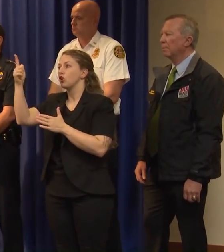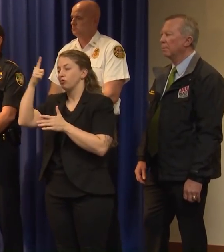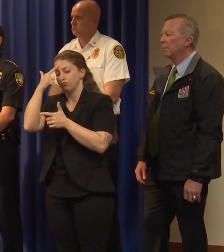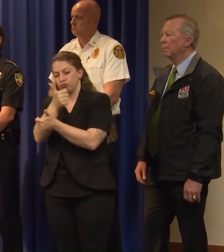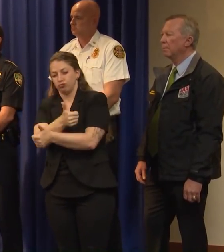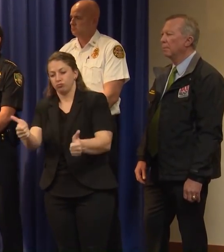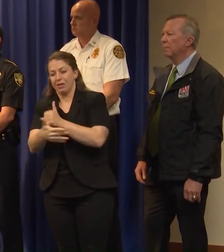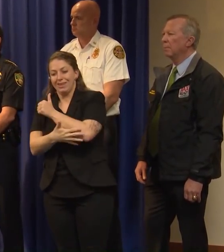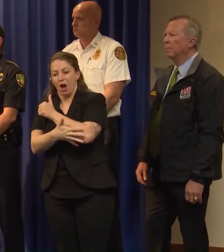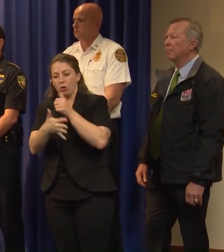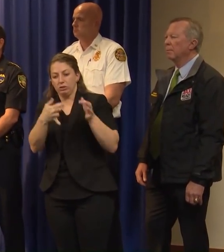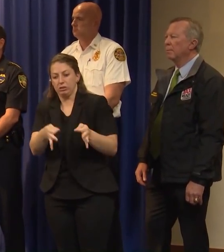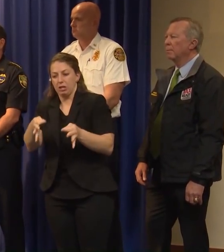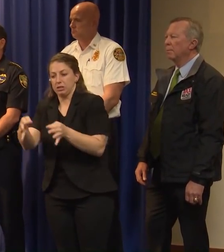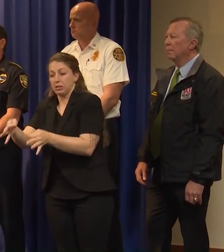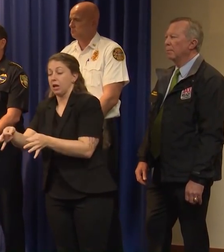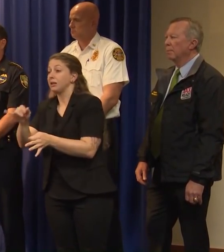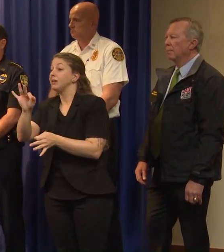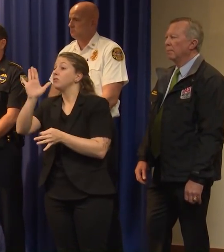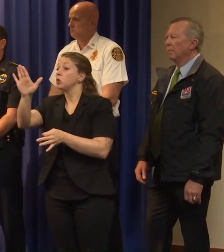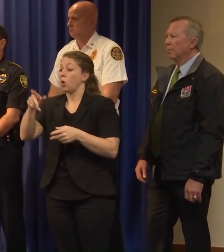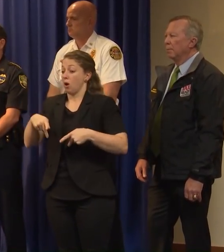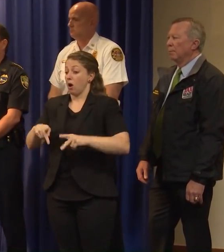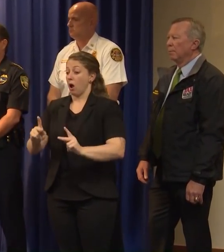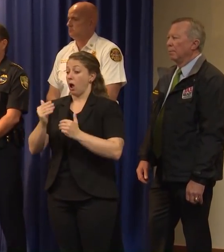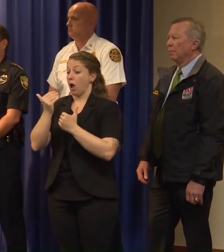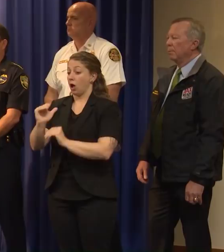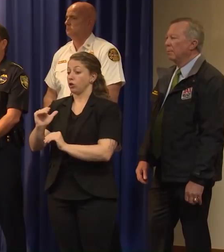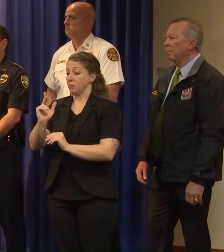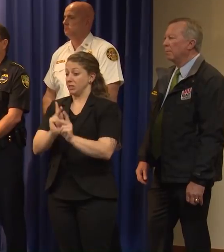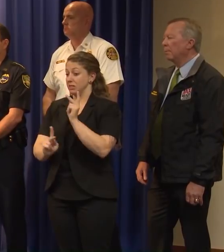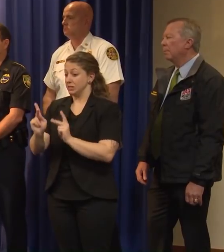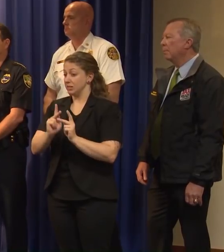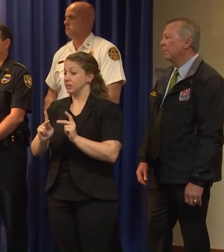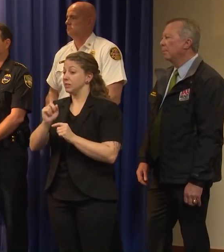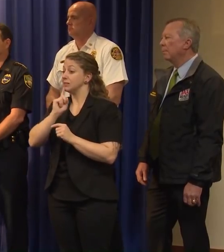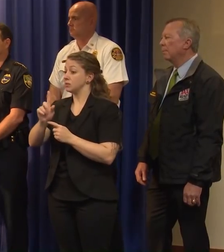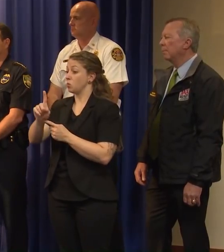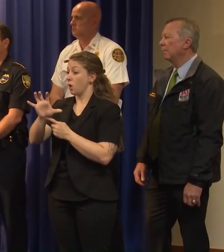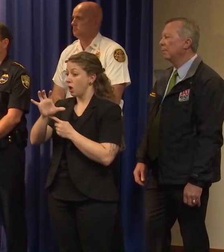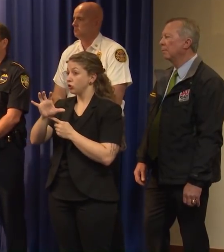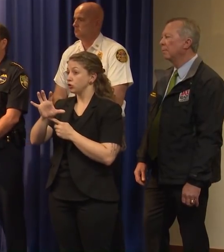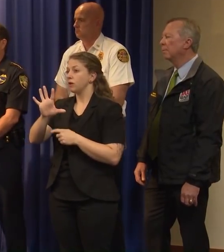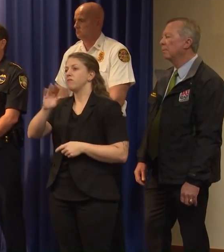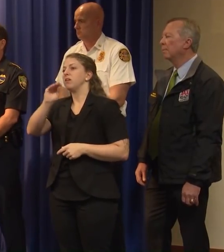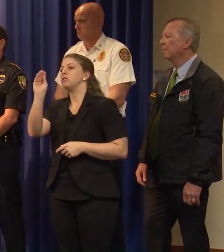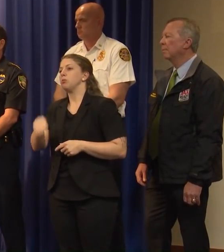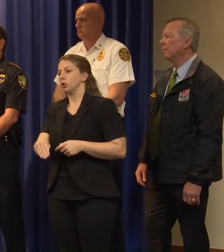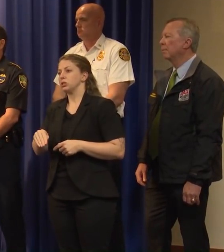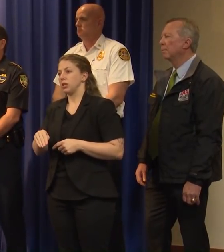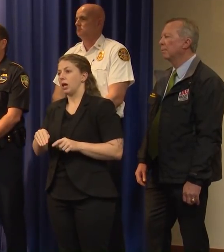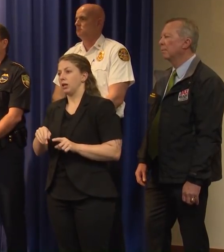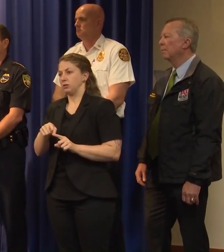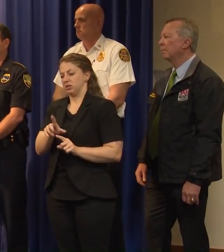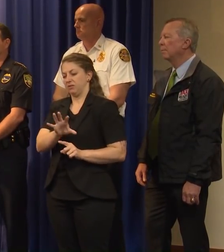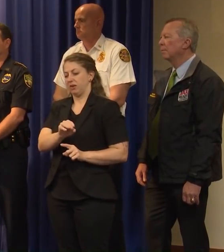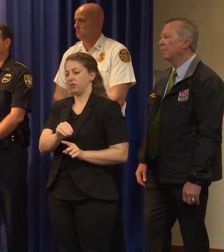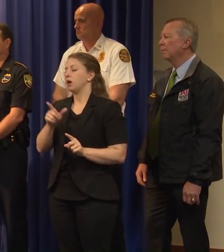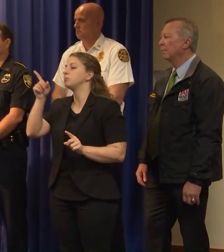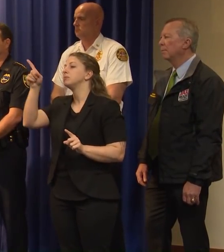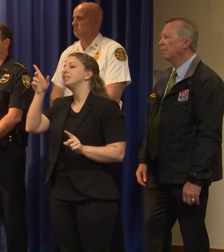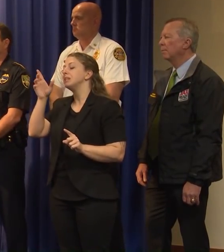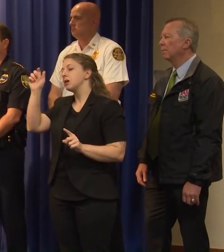if your occupancy is 100, uh, and you take 50% of that, that's 50, which would also comply with my order. If your